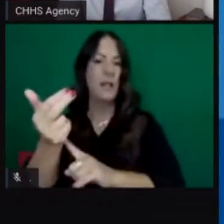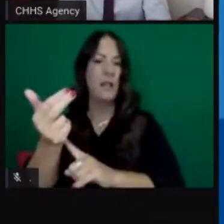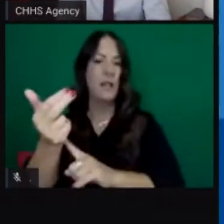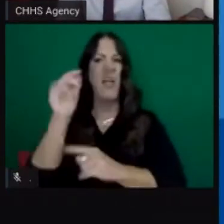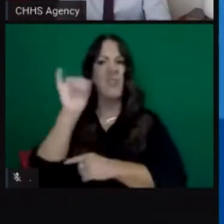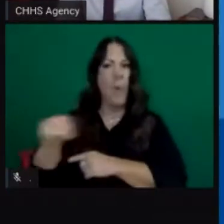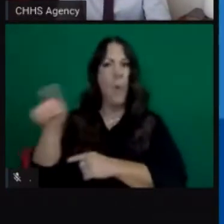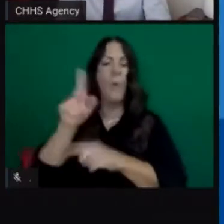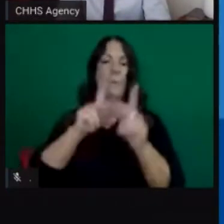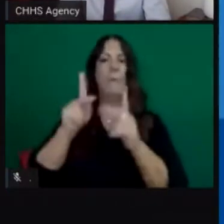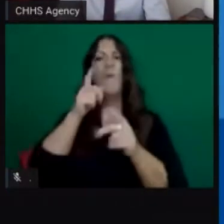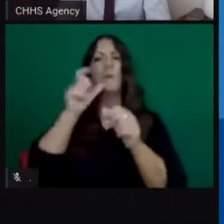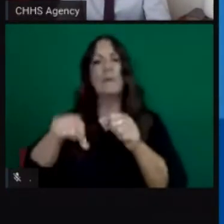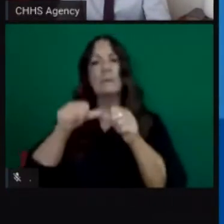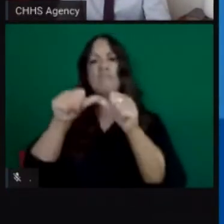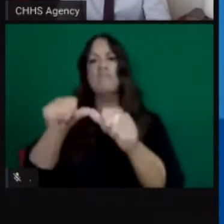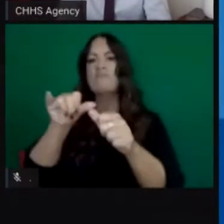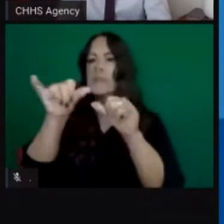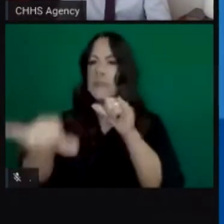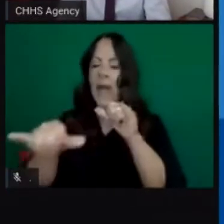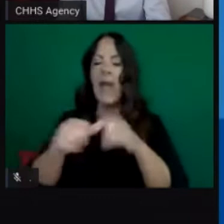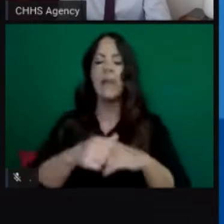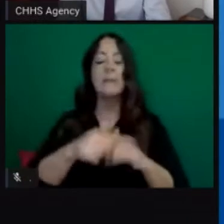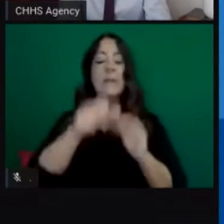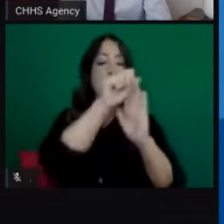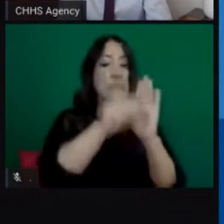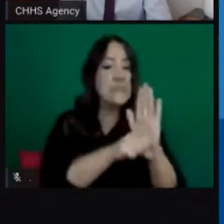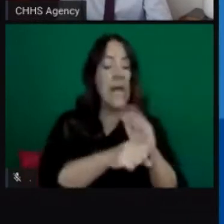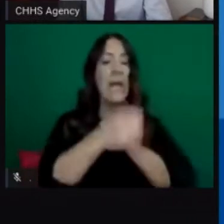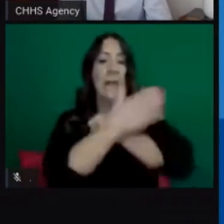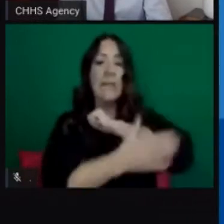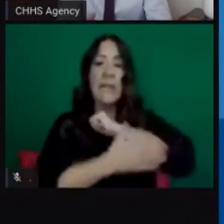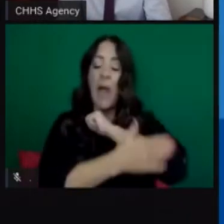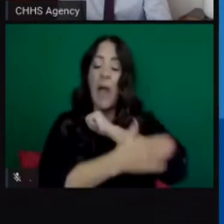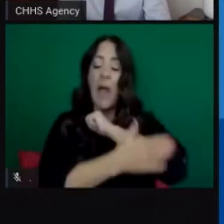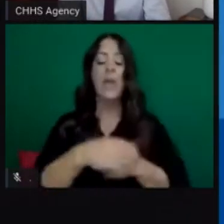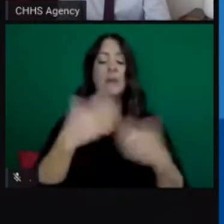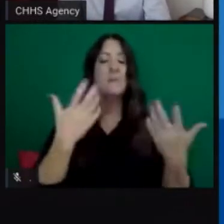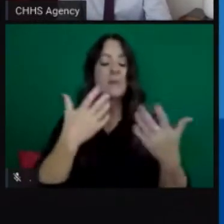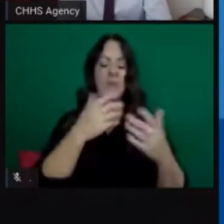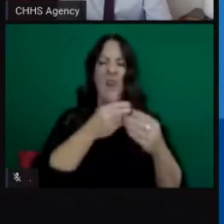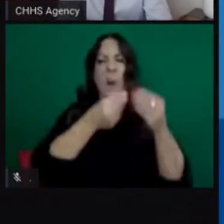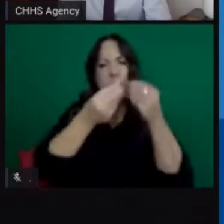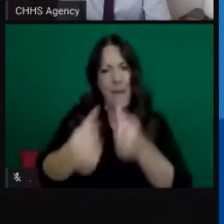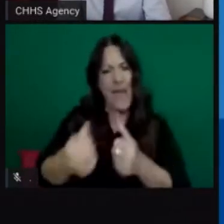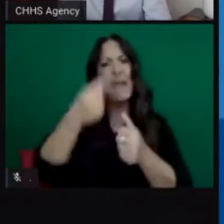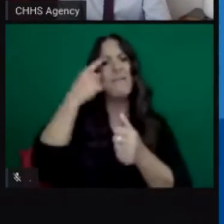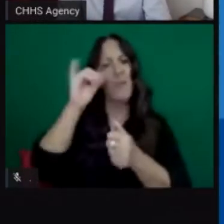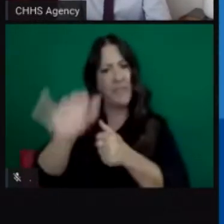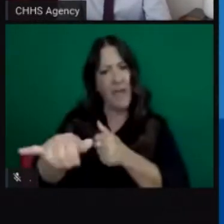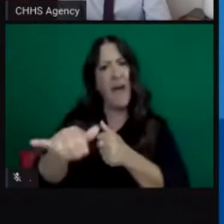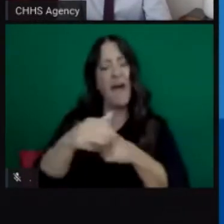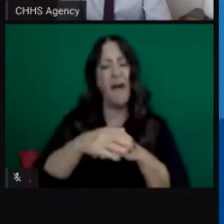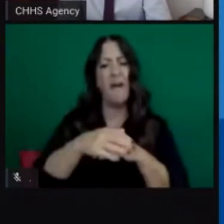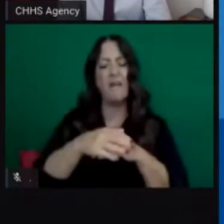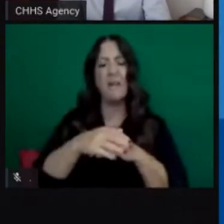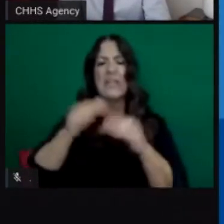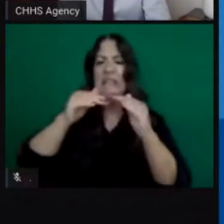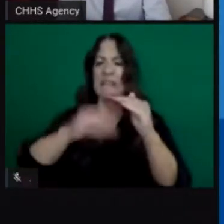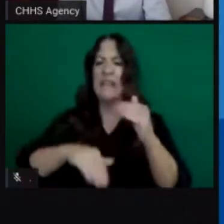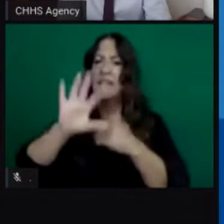that the state and counties and the red cross support to find that shelter but that usually makes up under five percent